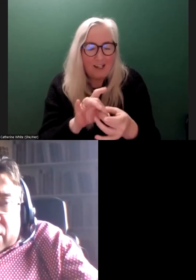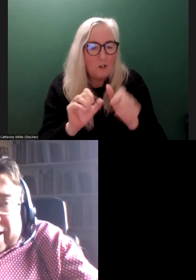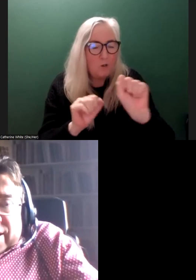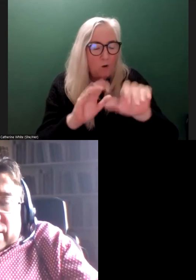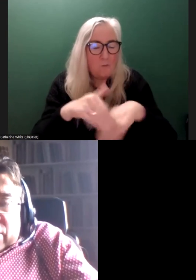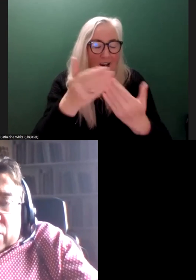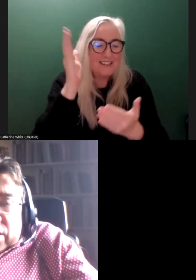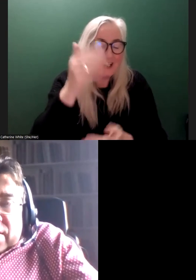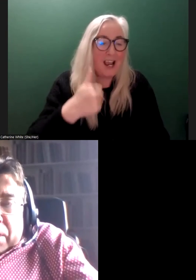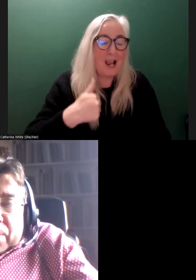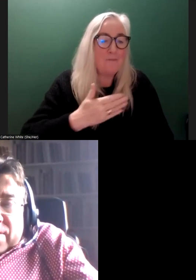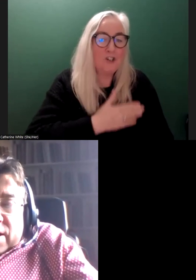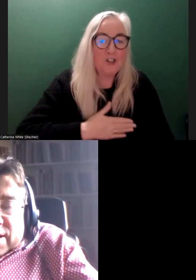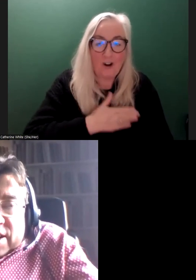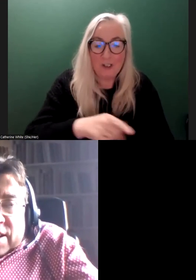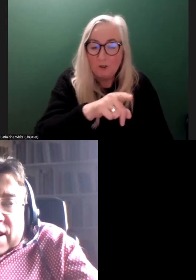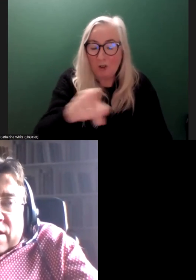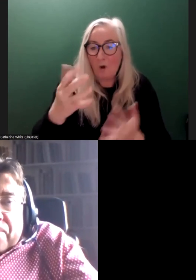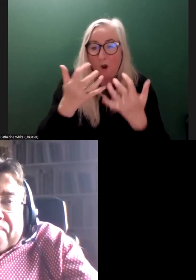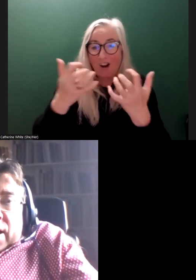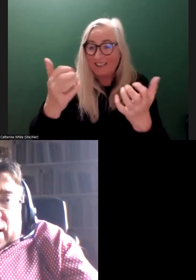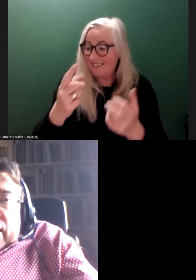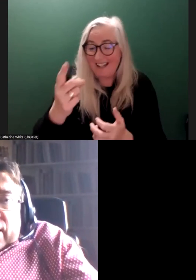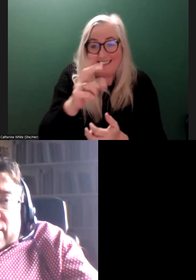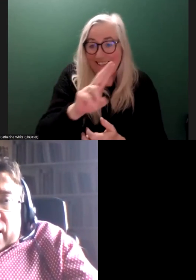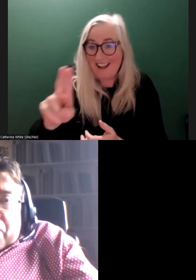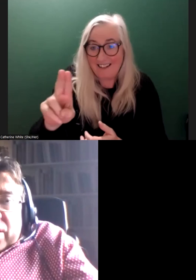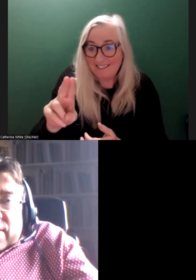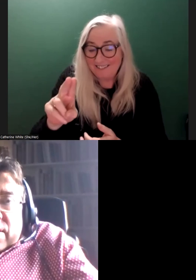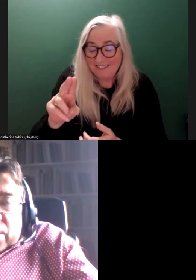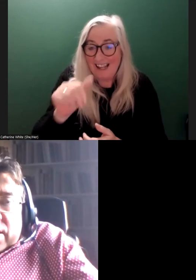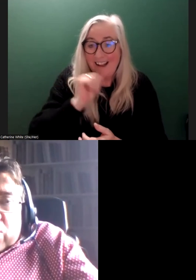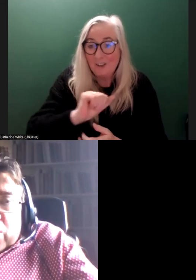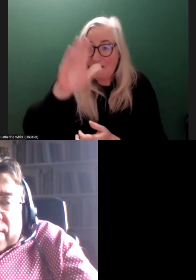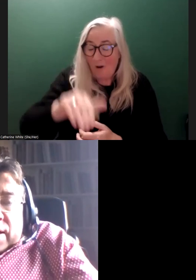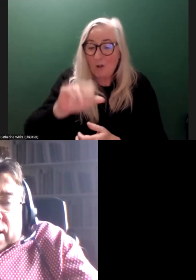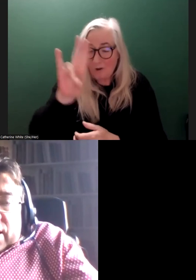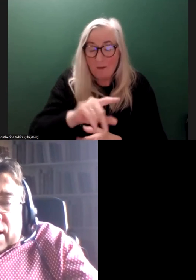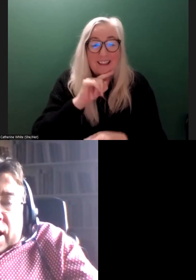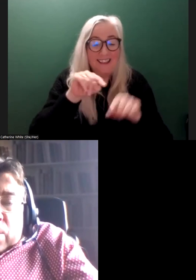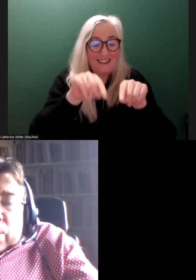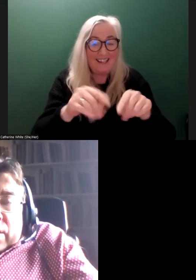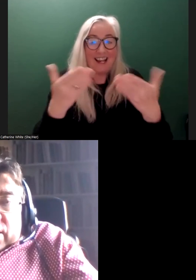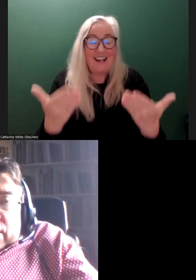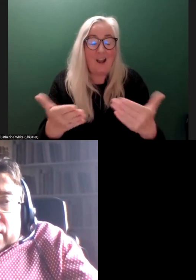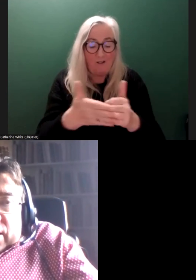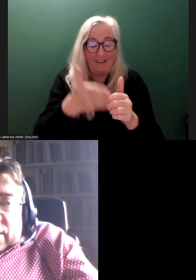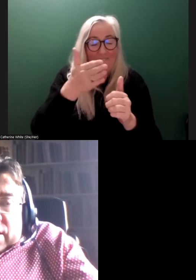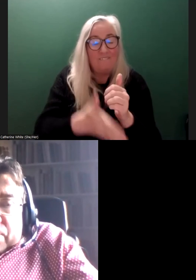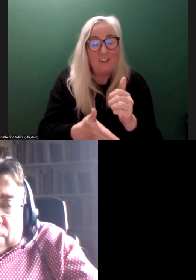And I'm sorry to the audience members that I didn't get to. That brings to a close our,